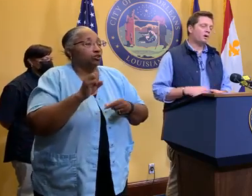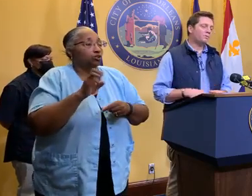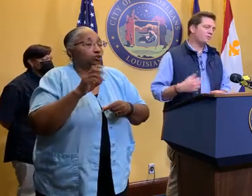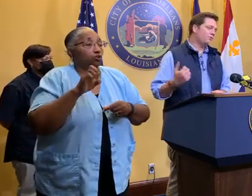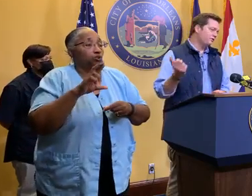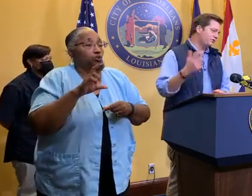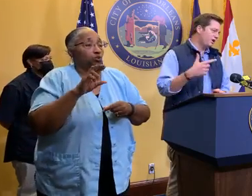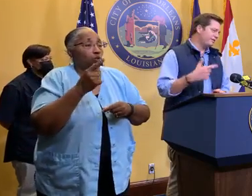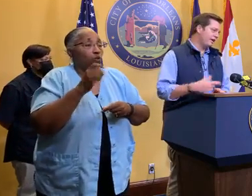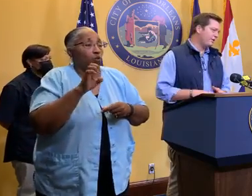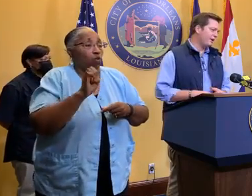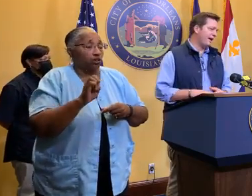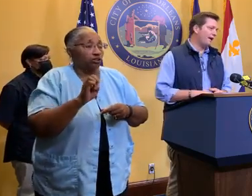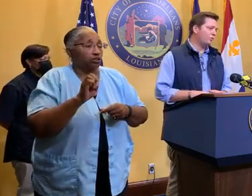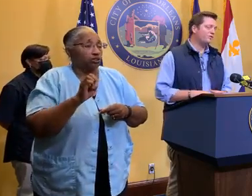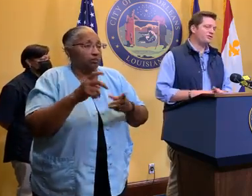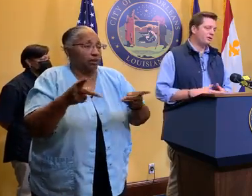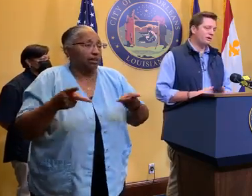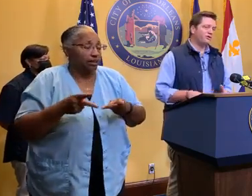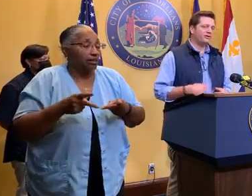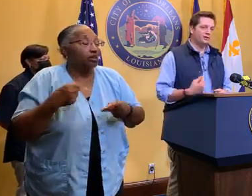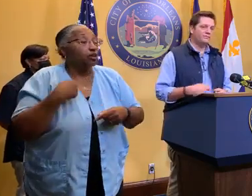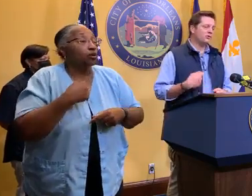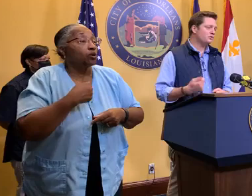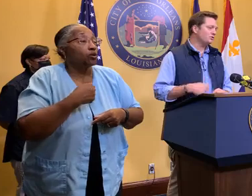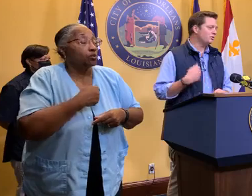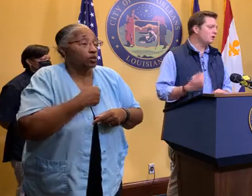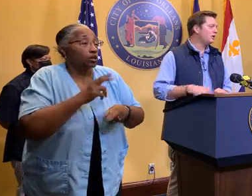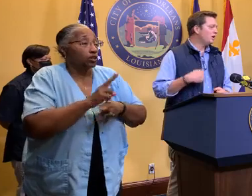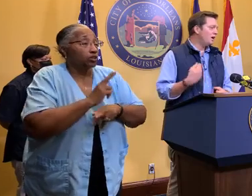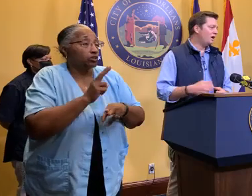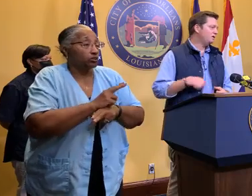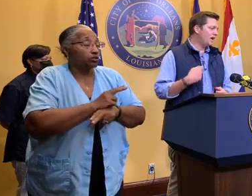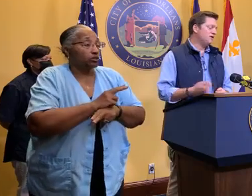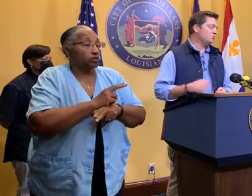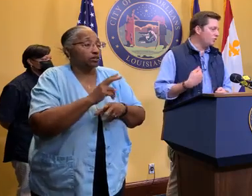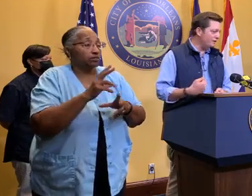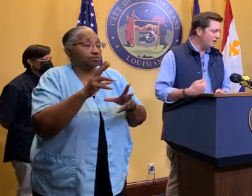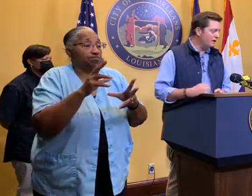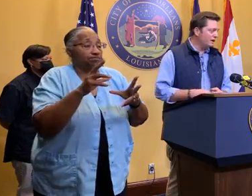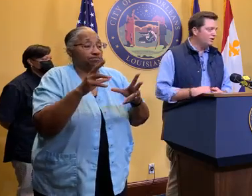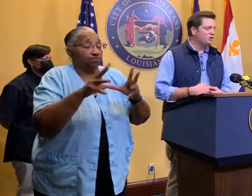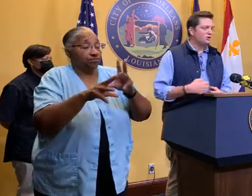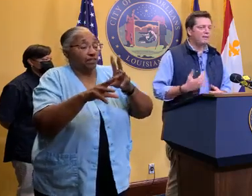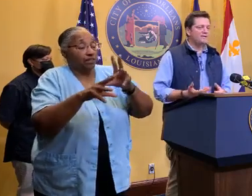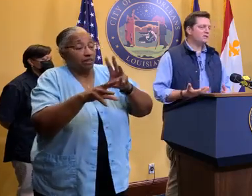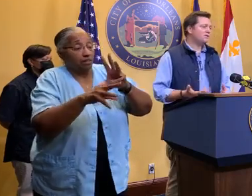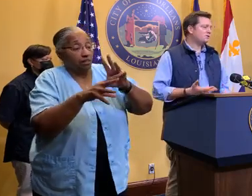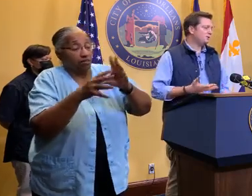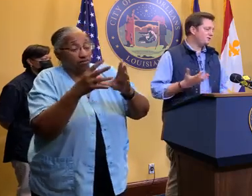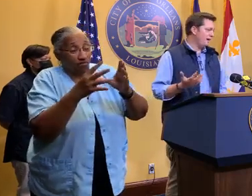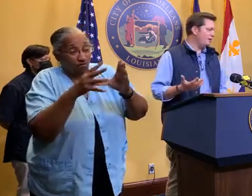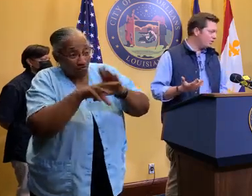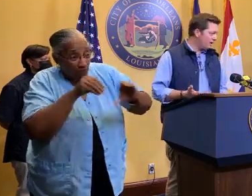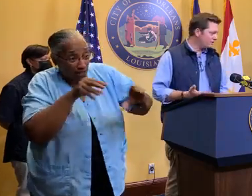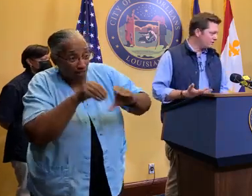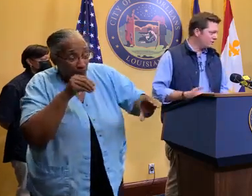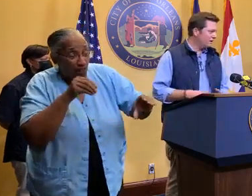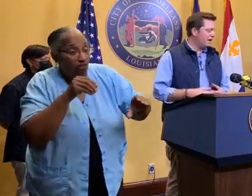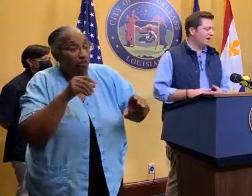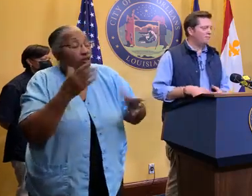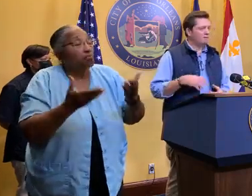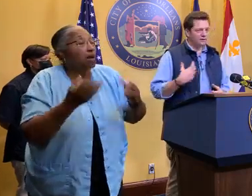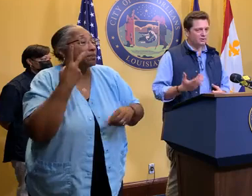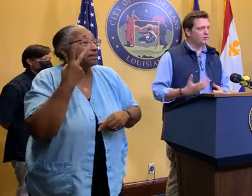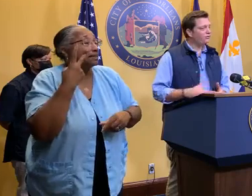Sewage and water board is moving trucks out right now with generators to keep those sewer lines moving. So you may see a displaced manhole cover.